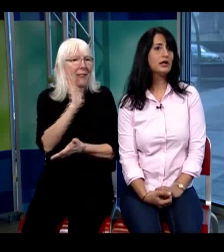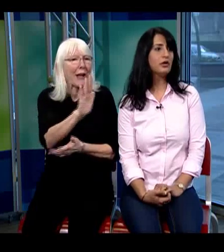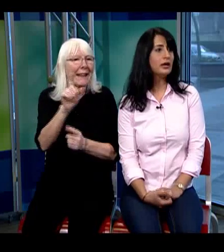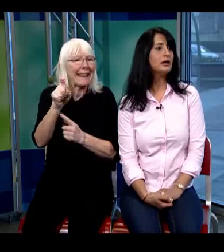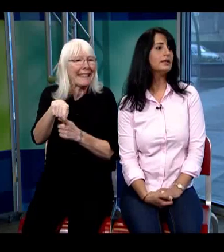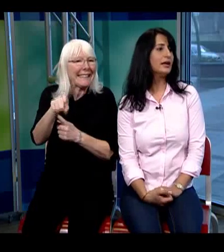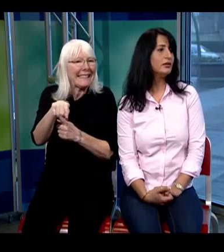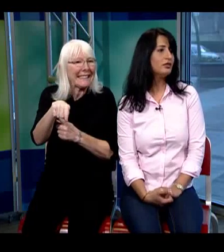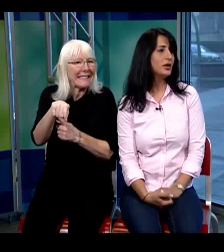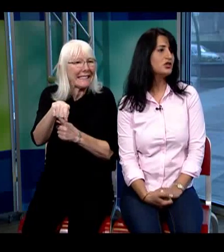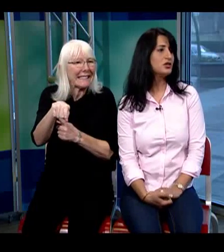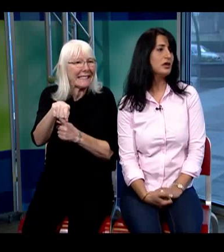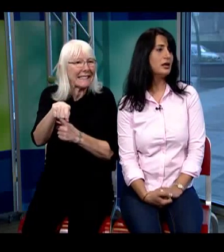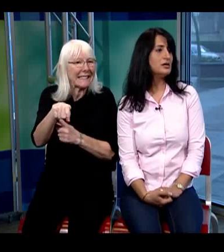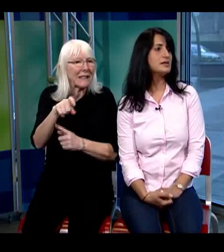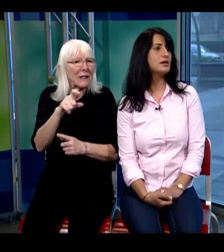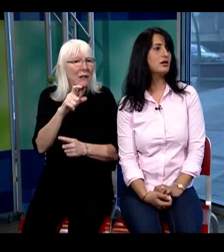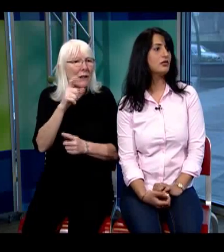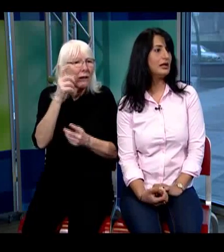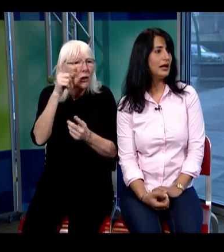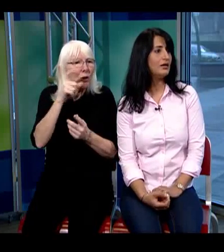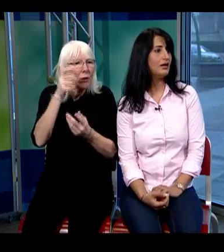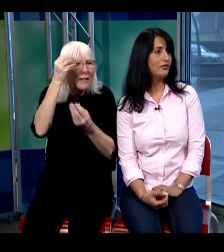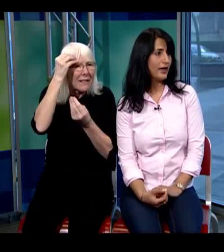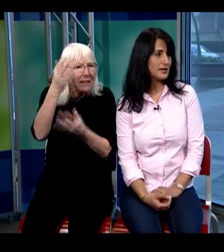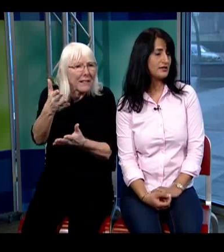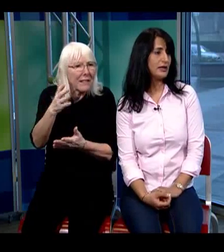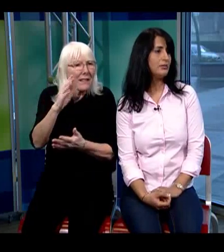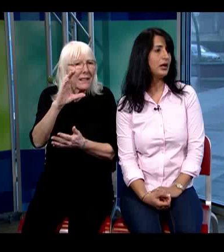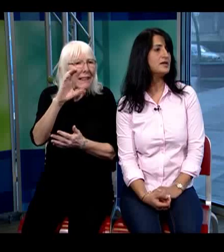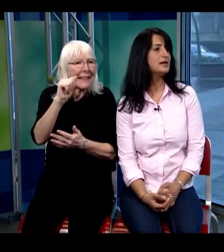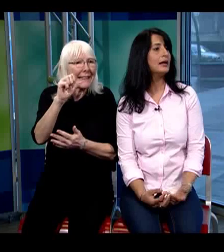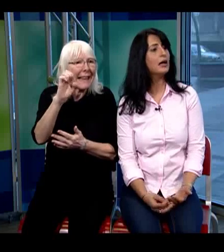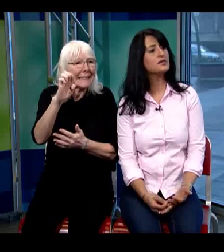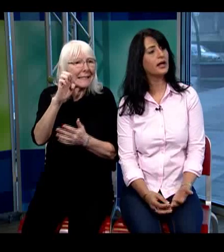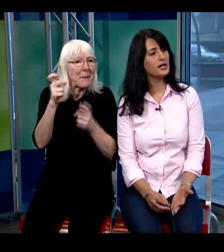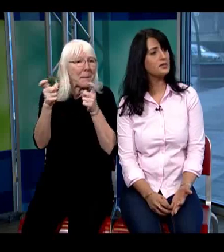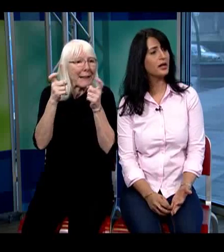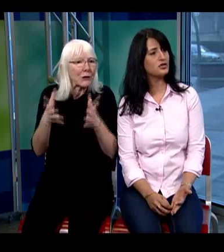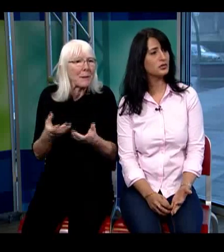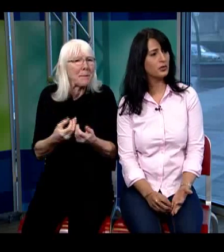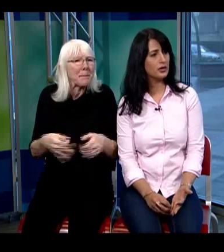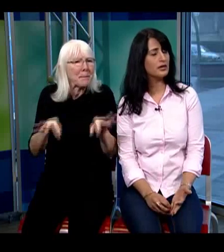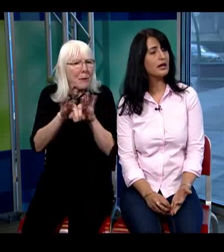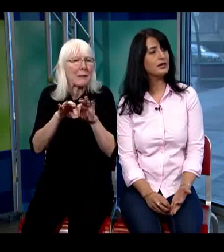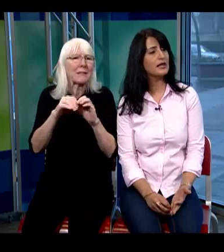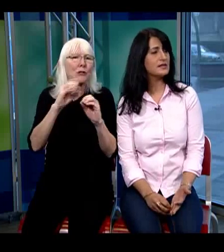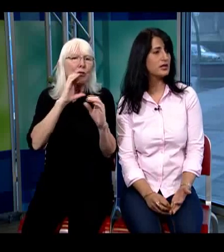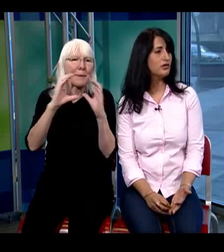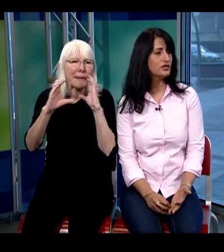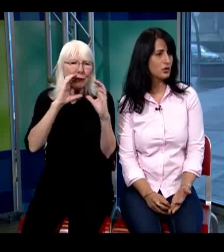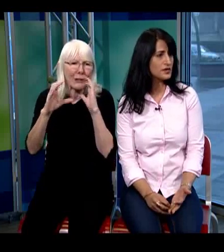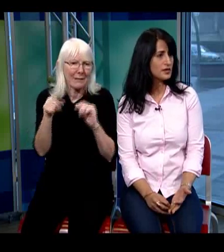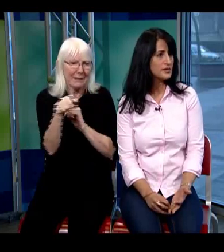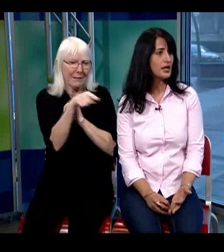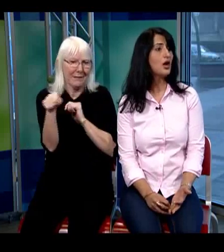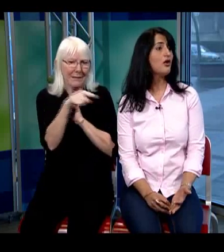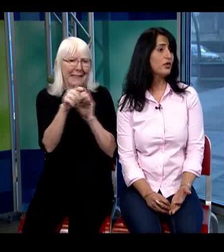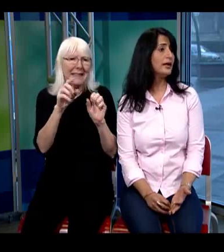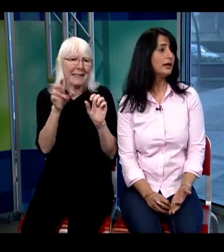critical that information is relayed effectively because it allows the case manager to put in the necessary resources for that